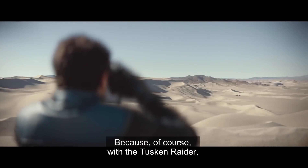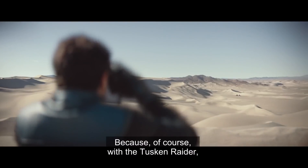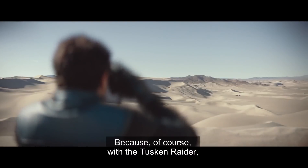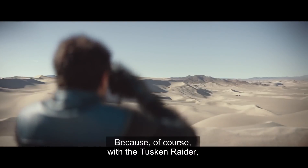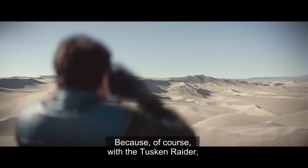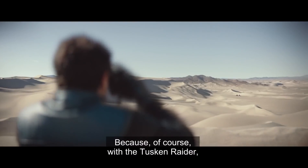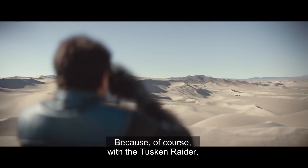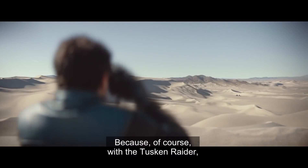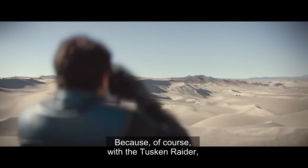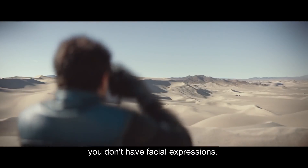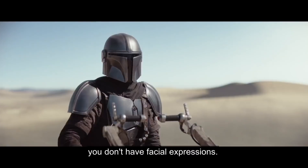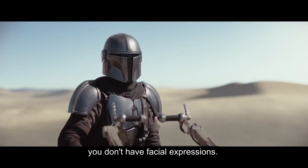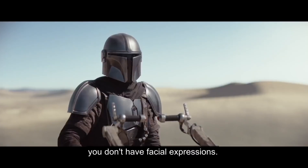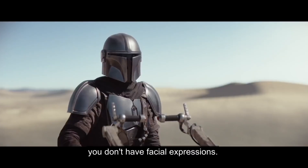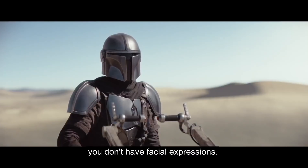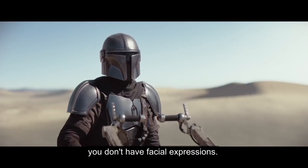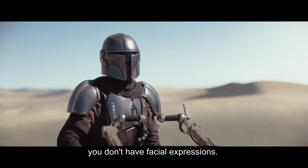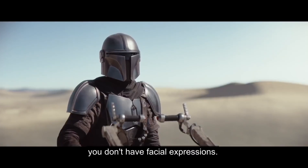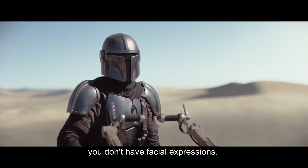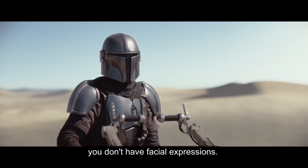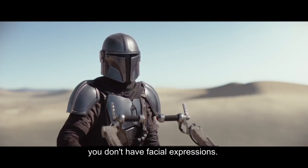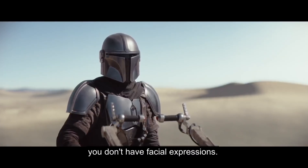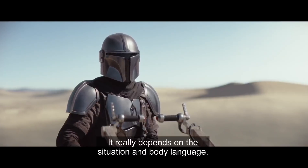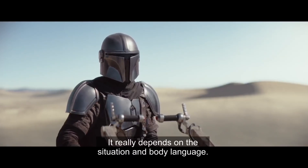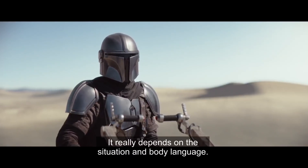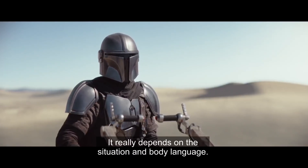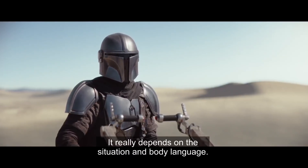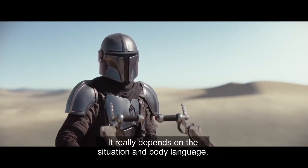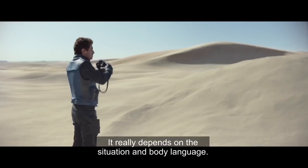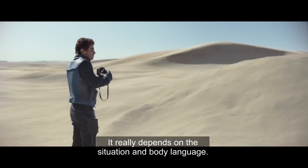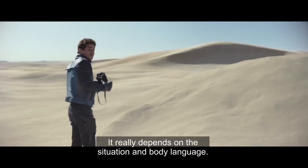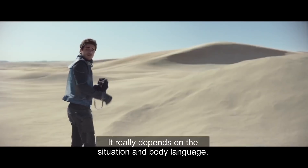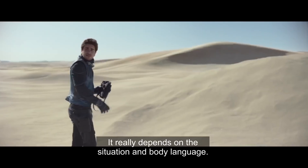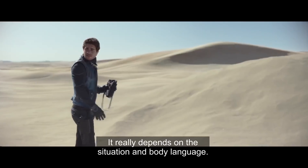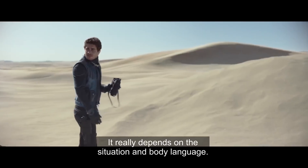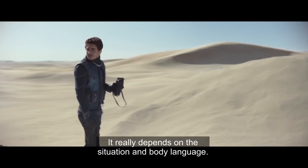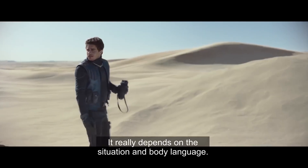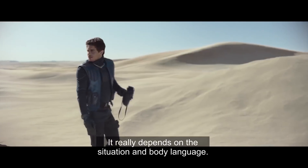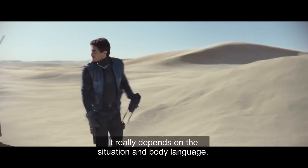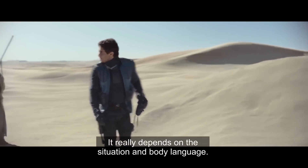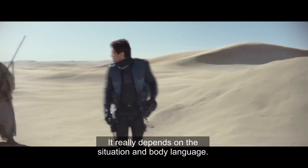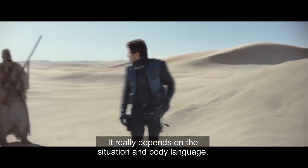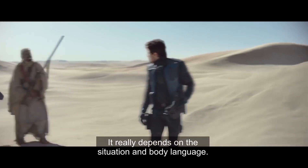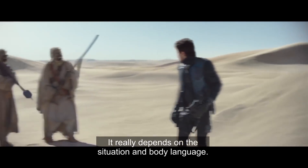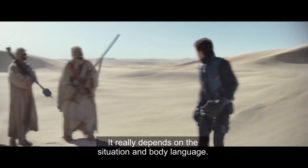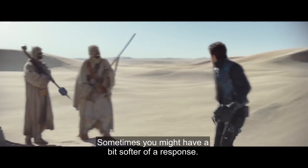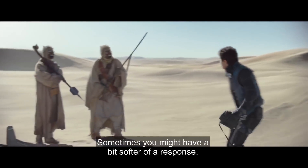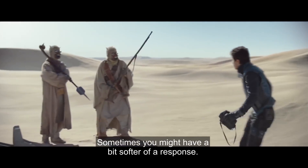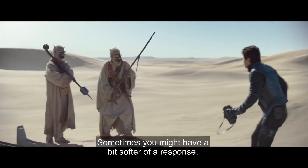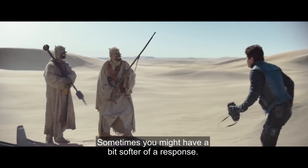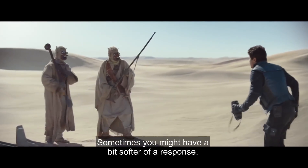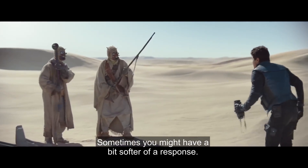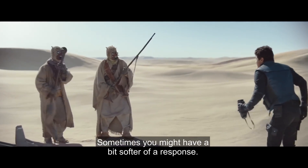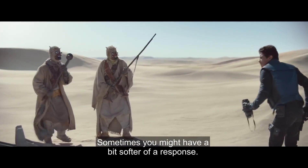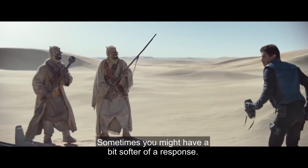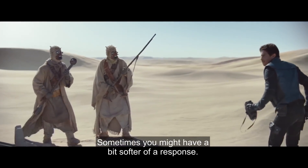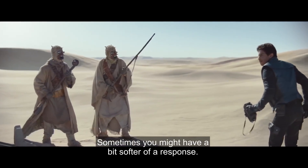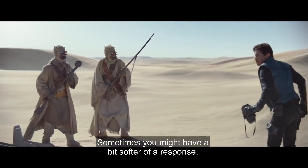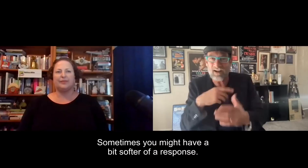Tuscan Raider, you don't have facial expressions. It really depends on the situation and body language. Sometimes you might have a bit softer